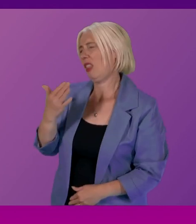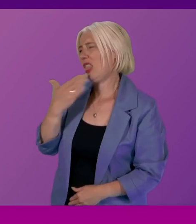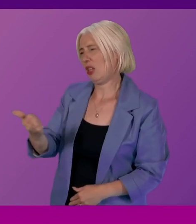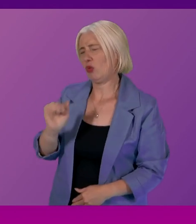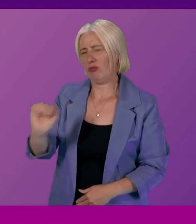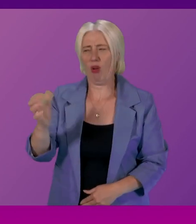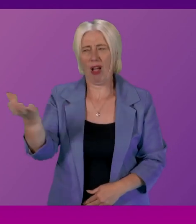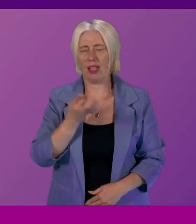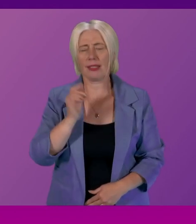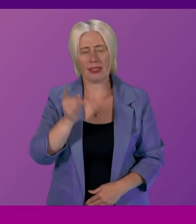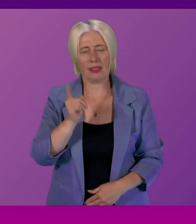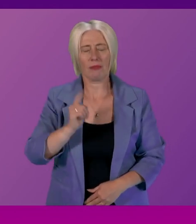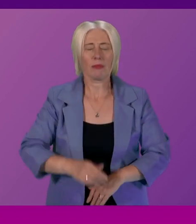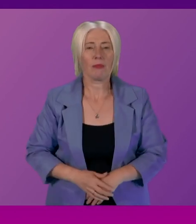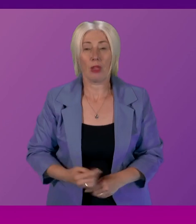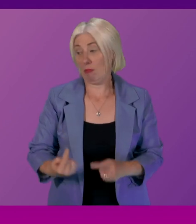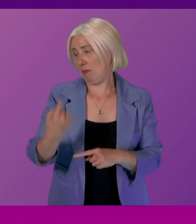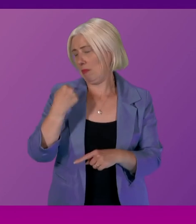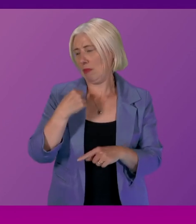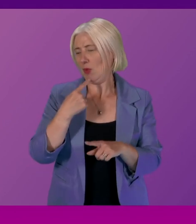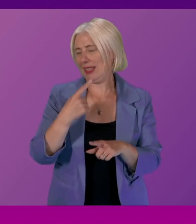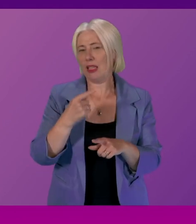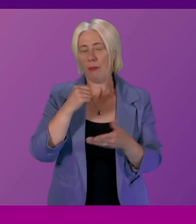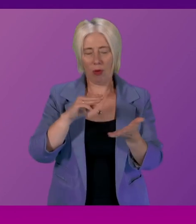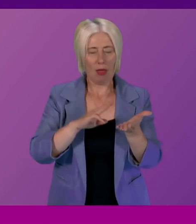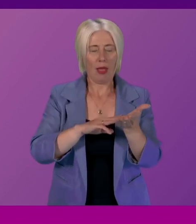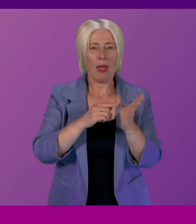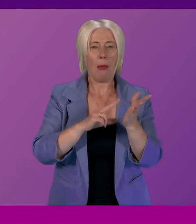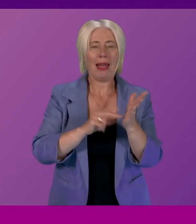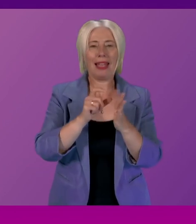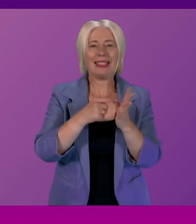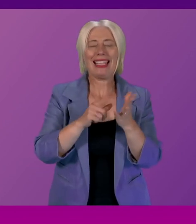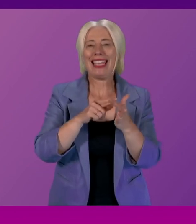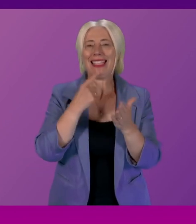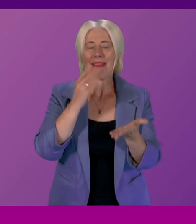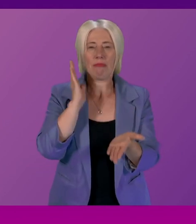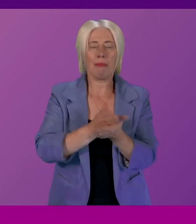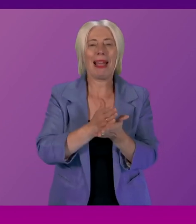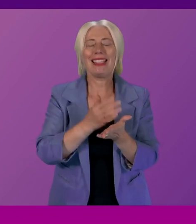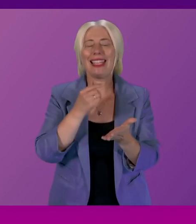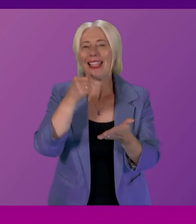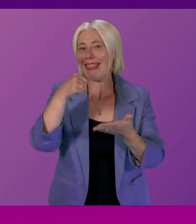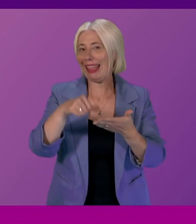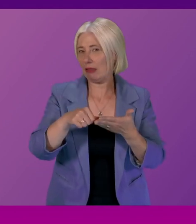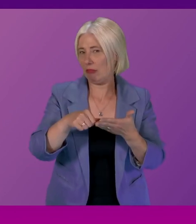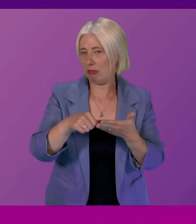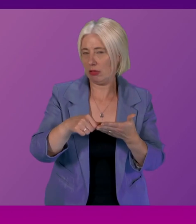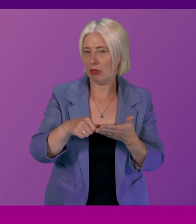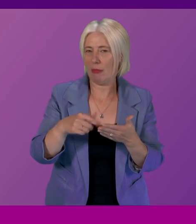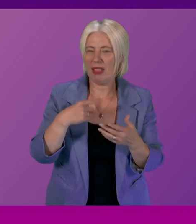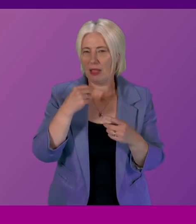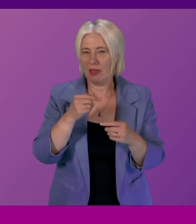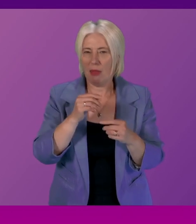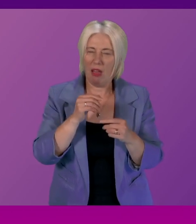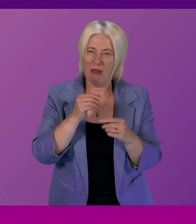asking the question and i go back to my point around the mandate letters which has not been done before and and and it can seem quite an anorak point